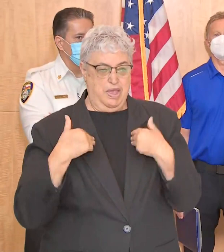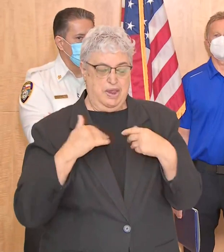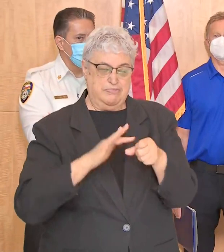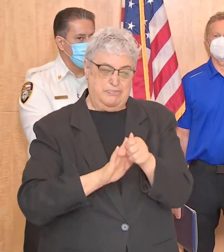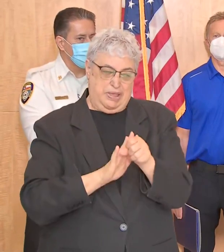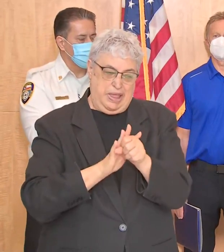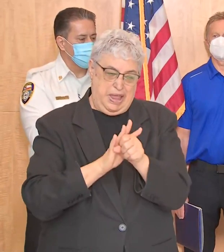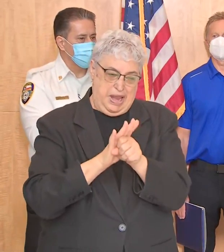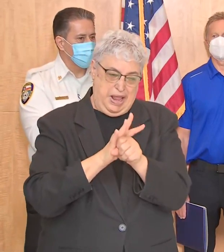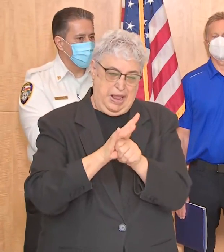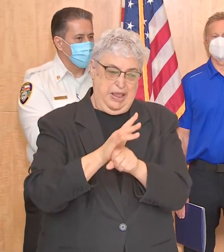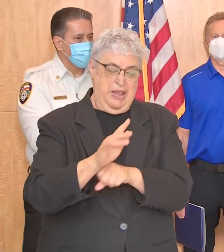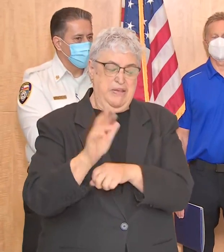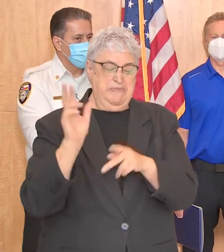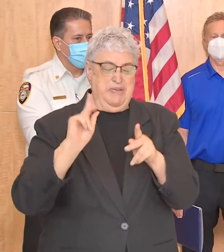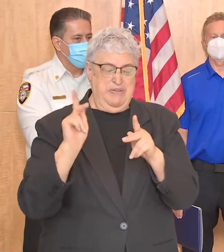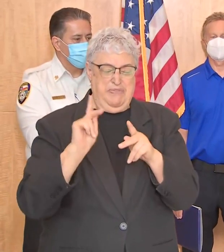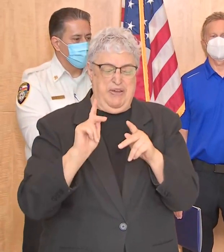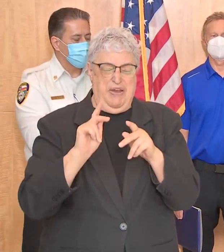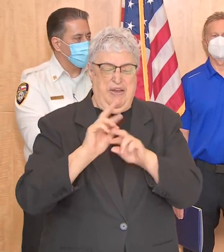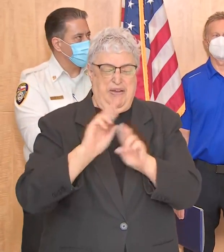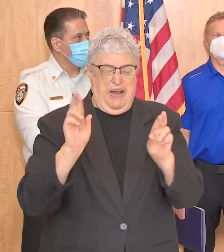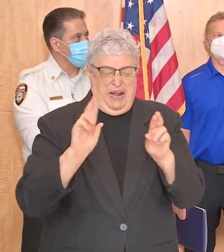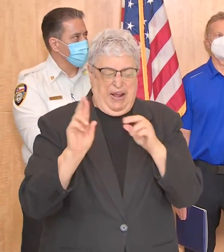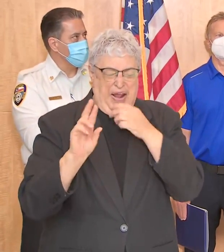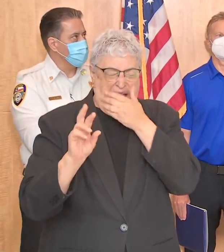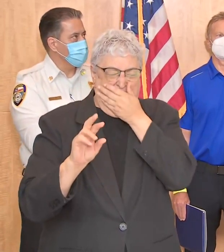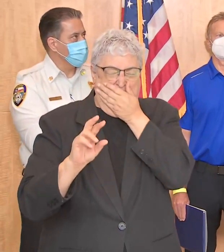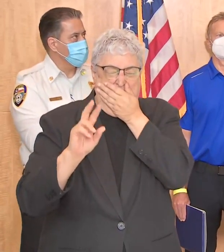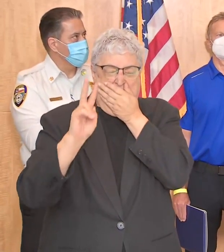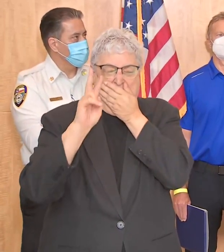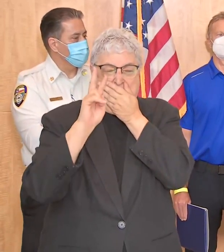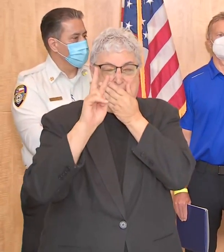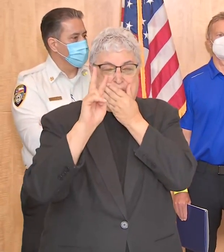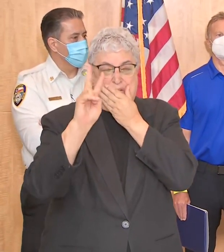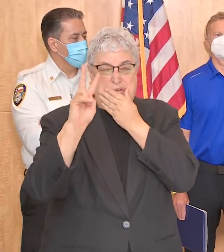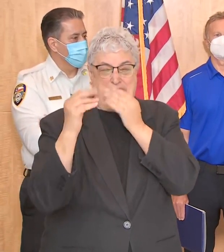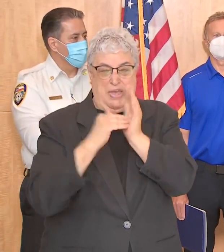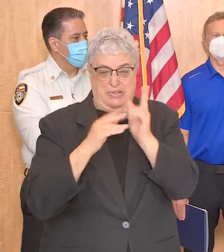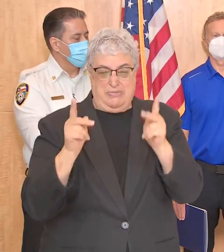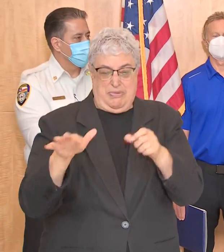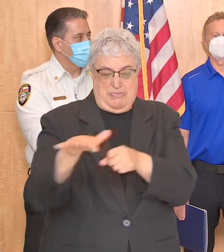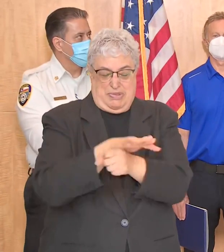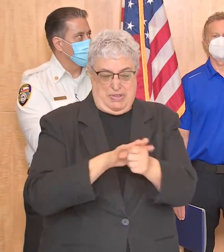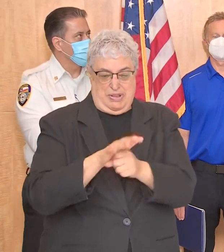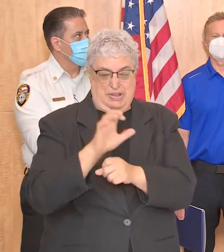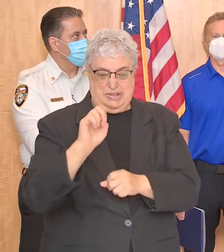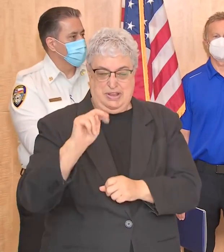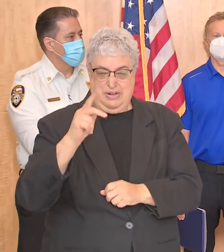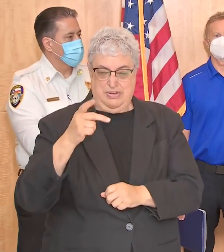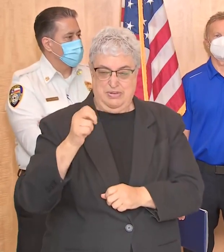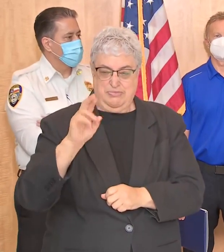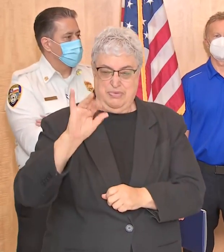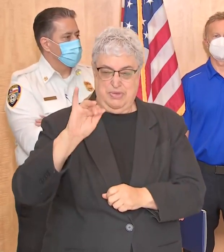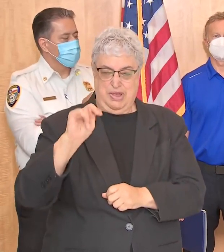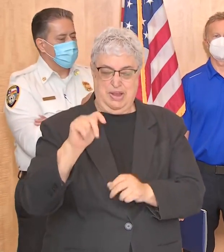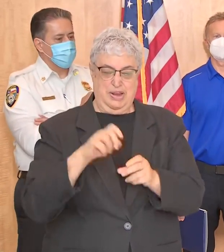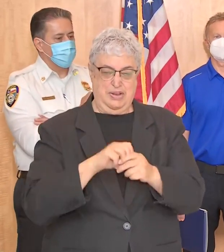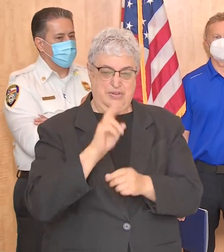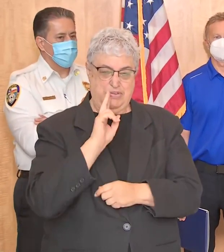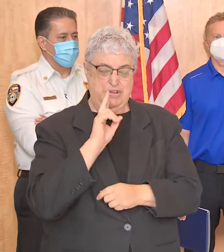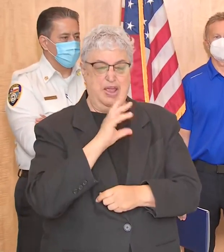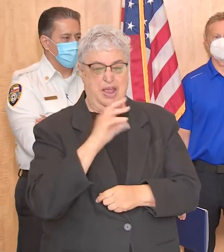ample resources available the 2,000 employees that are right here in Center with Centerpoint here in Houston